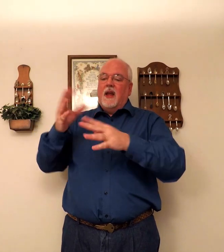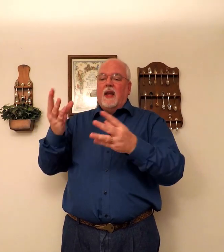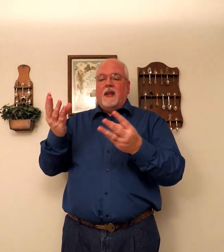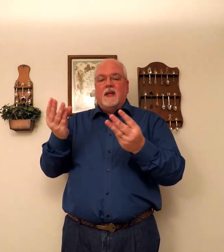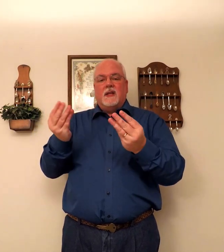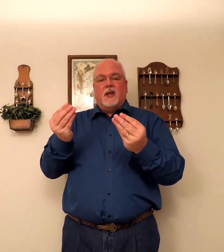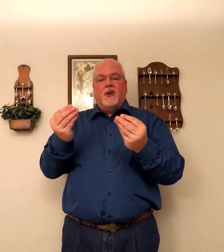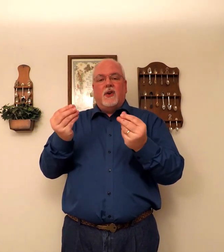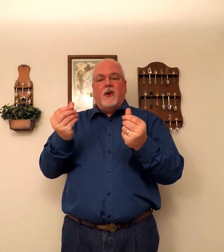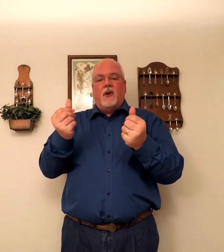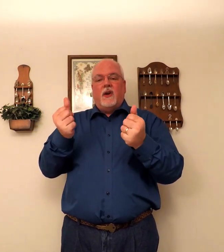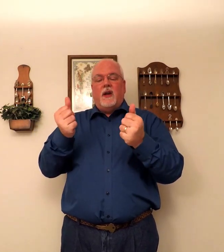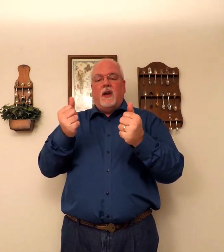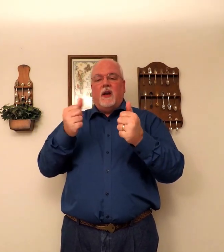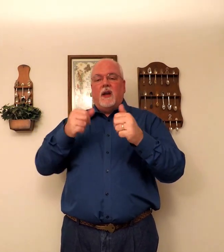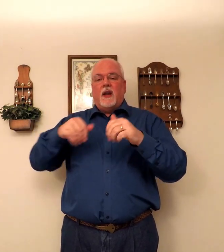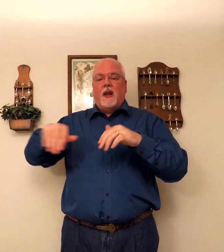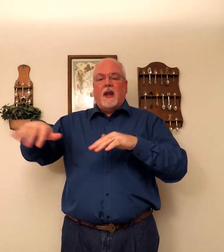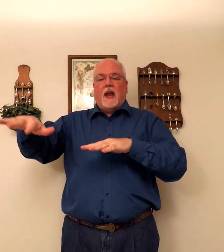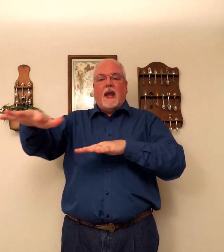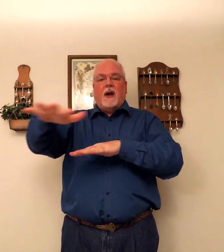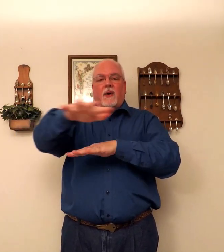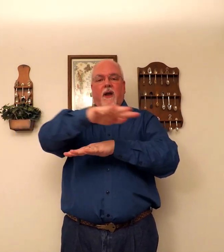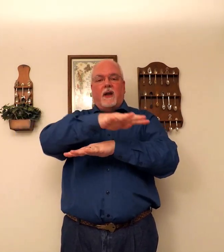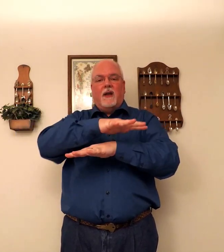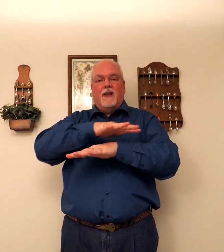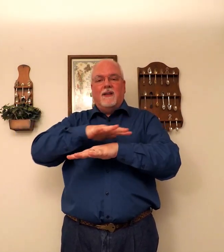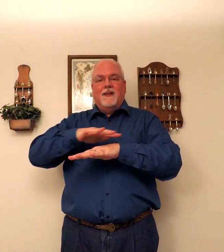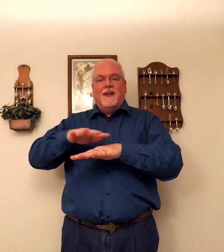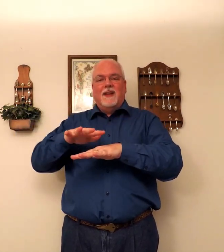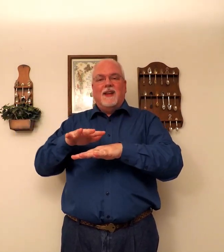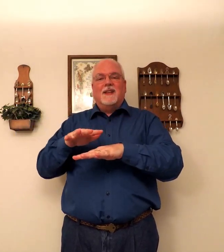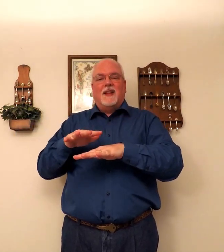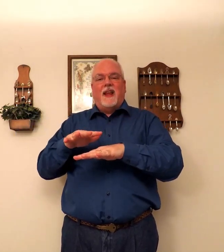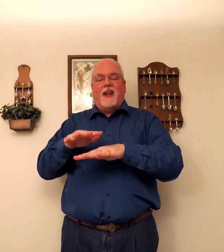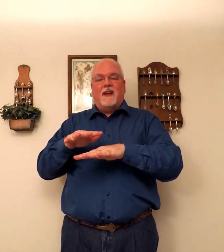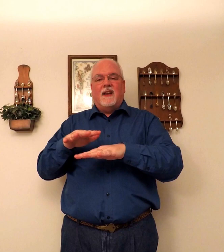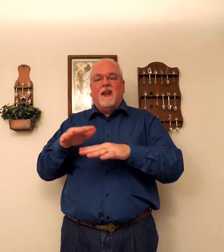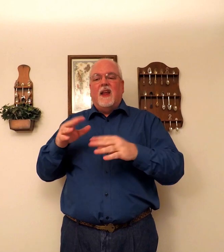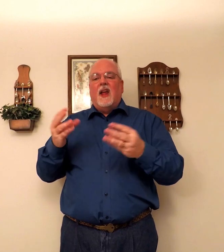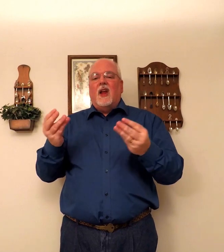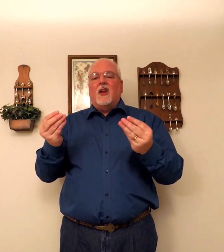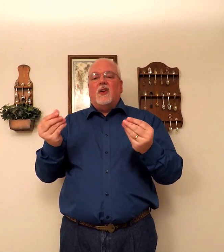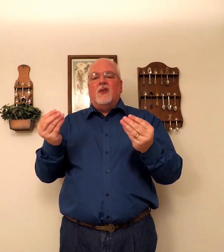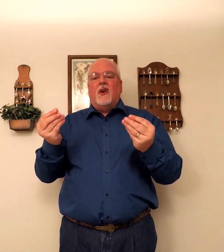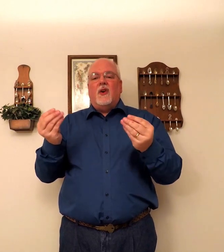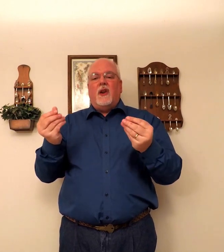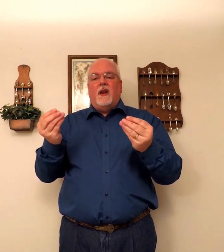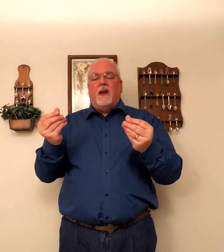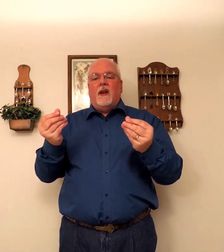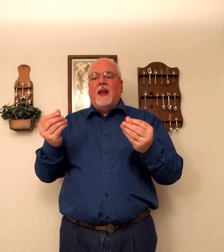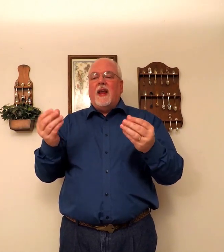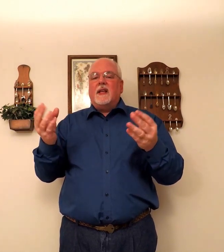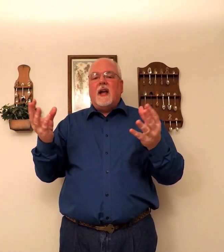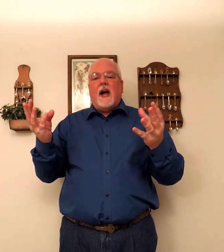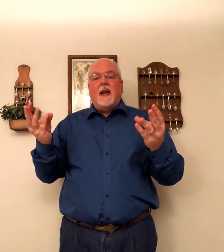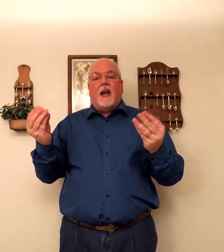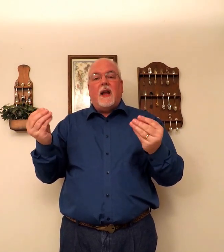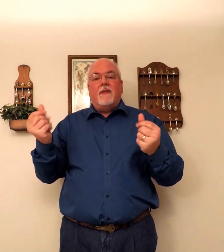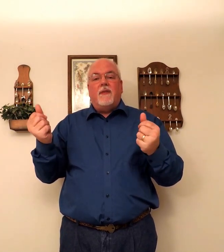This is a dirty. Area. Is land. Dirty. It's kind of like.